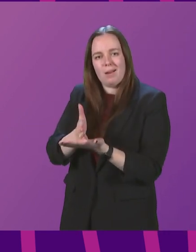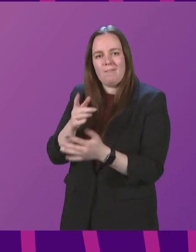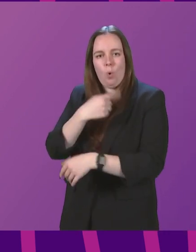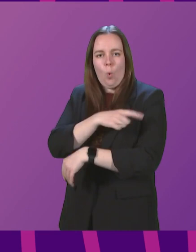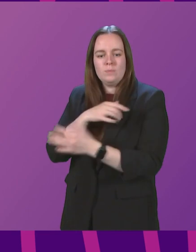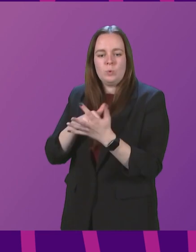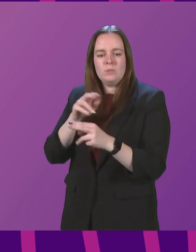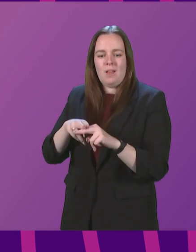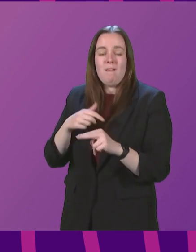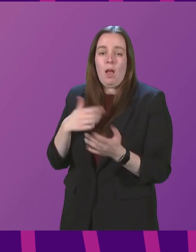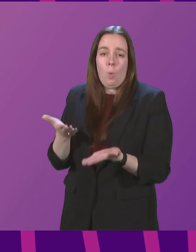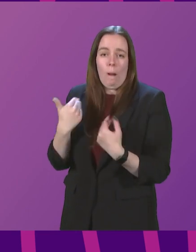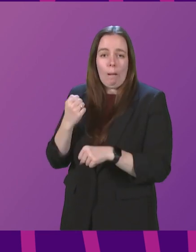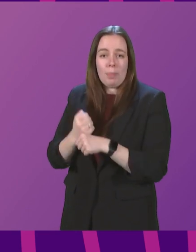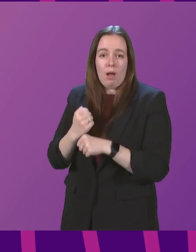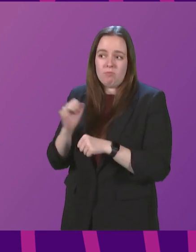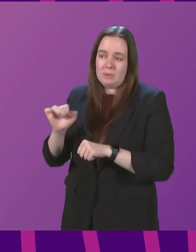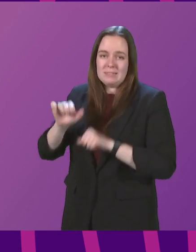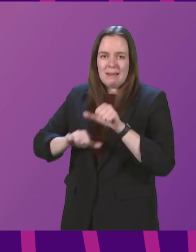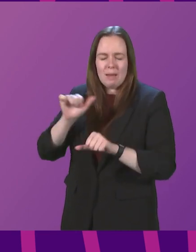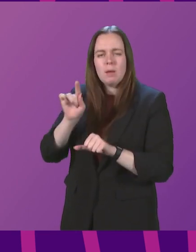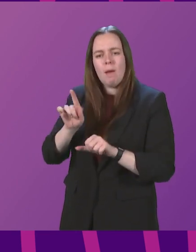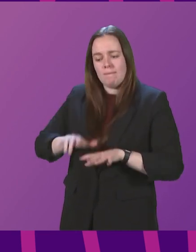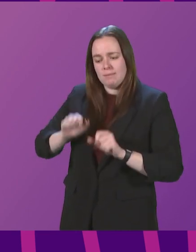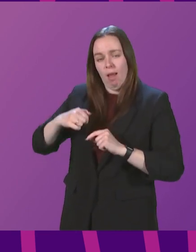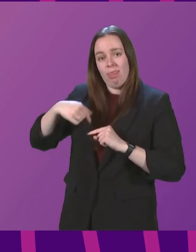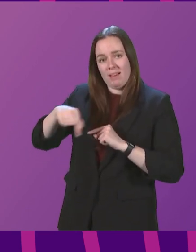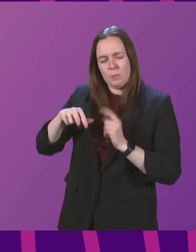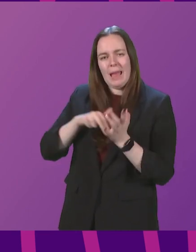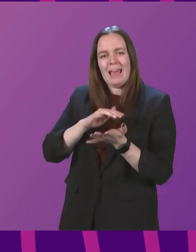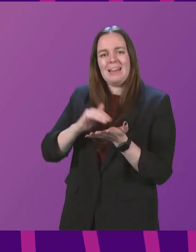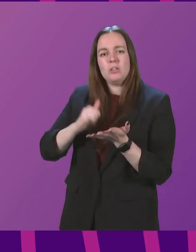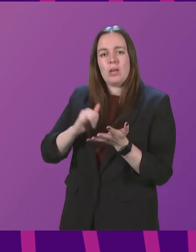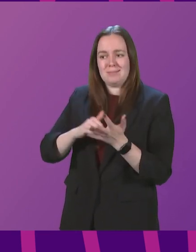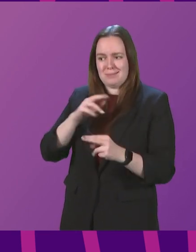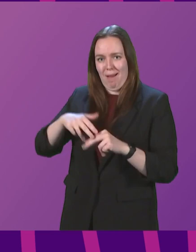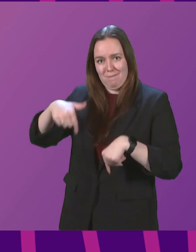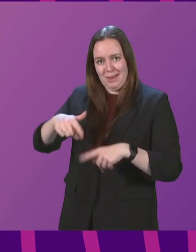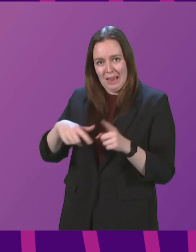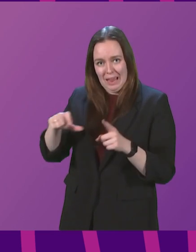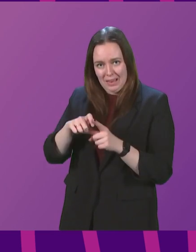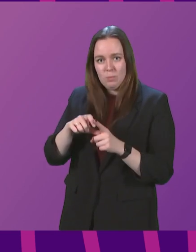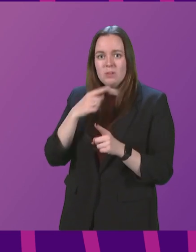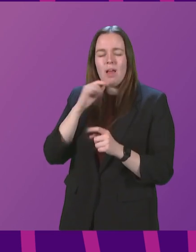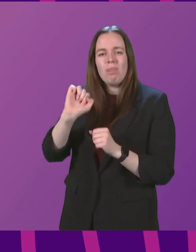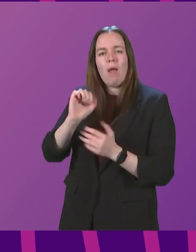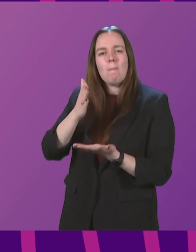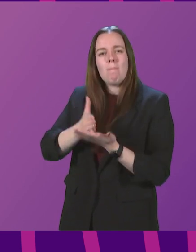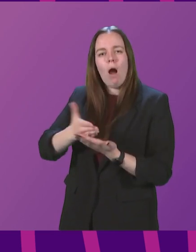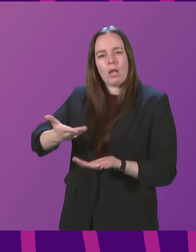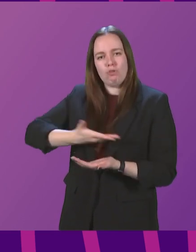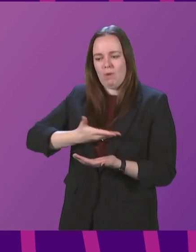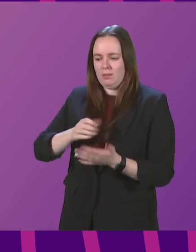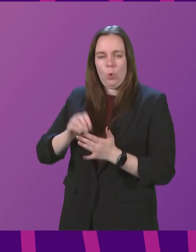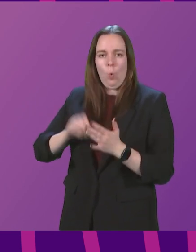I welcome some of the steps which the Government have taken. But from the start of this week, NHS staff here in Edinburgh are having their parking rights removed at Edinburgh Royal